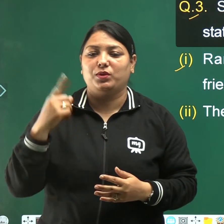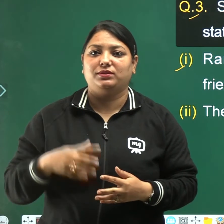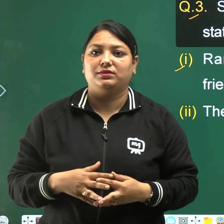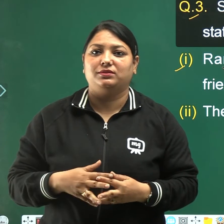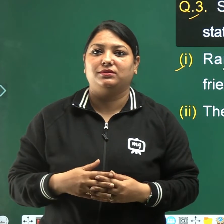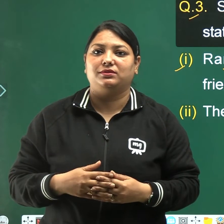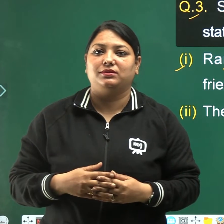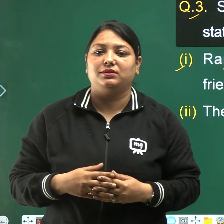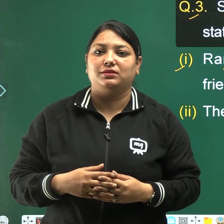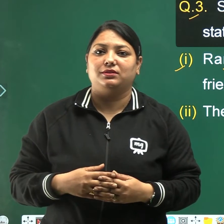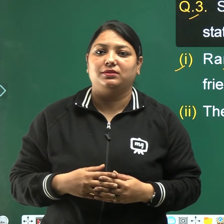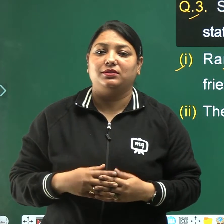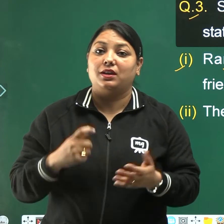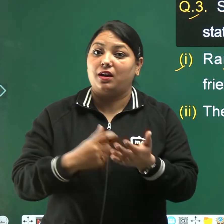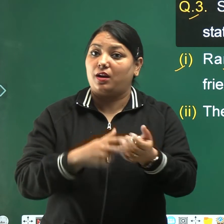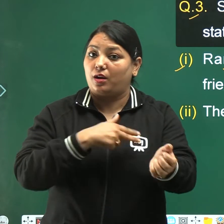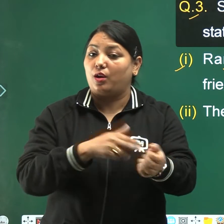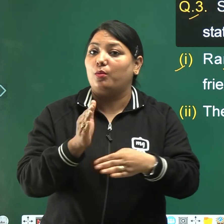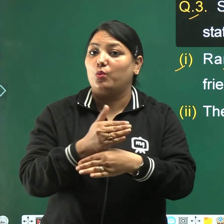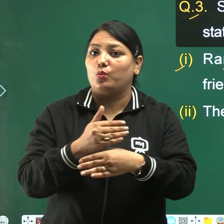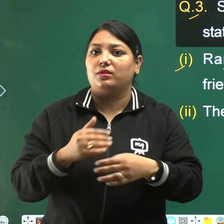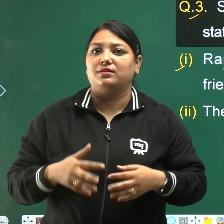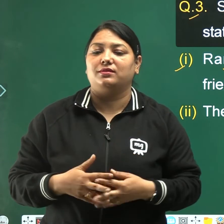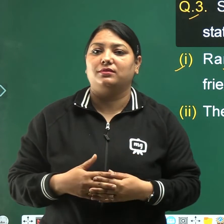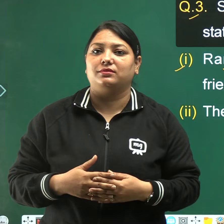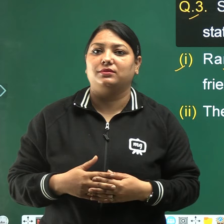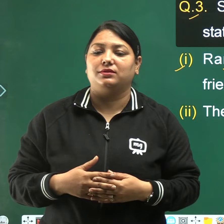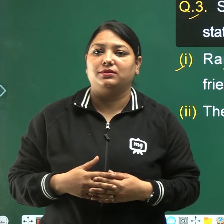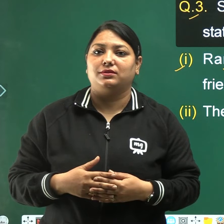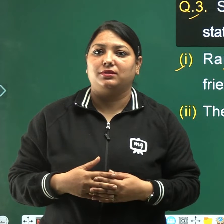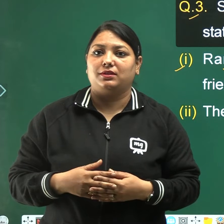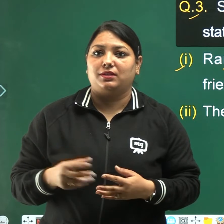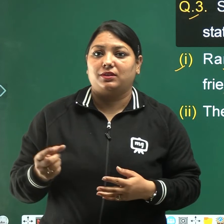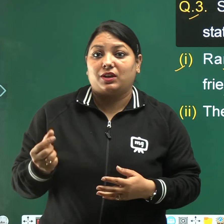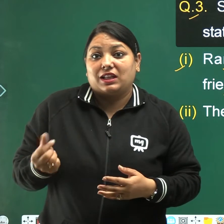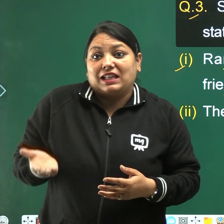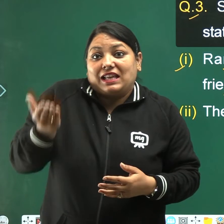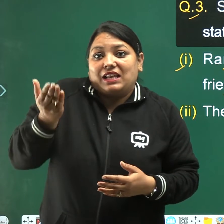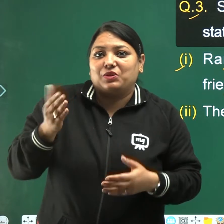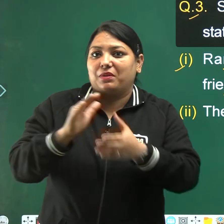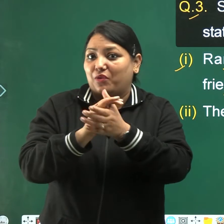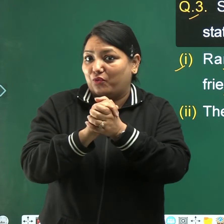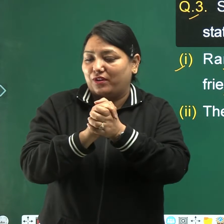First, Ramu was the rich man's friend,